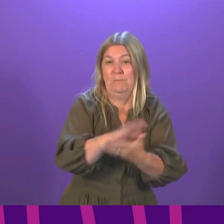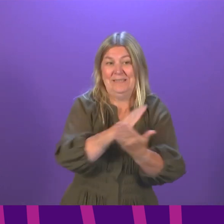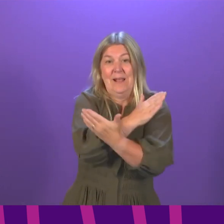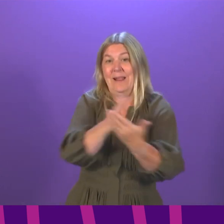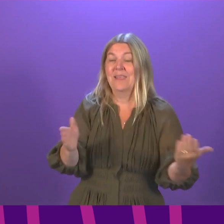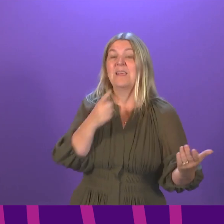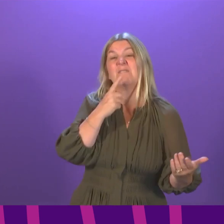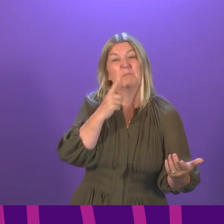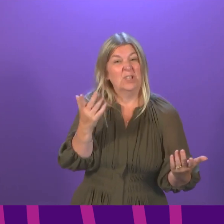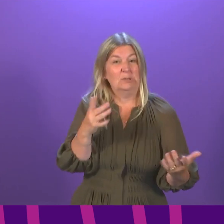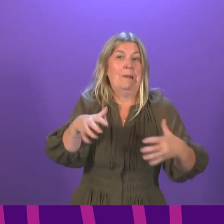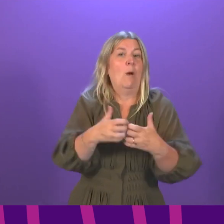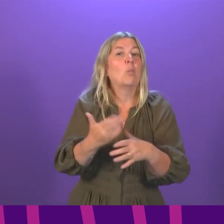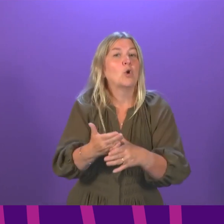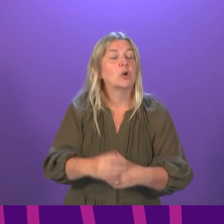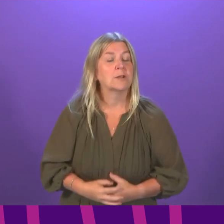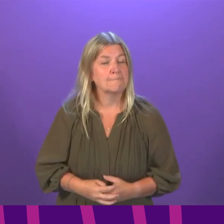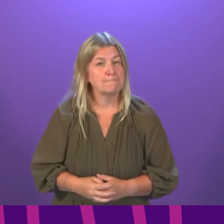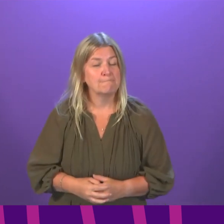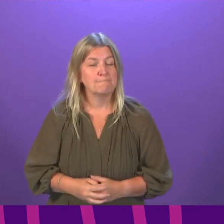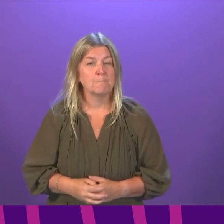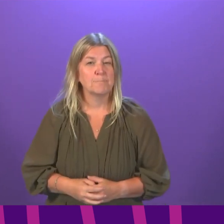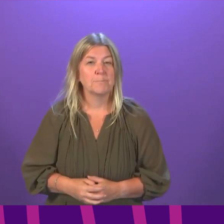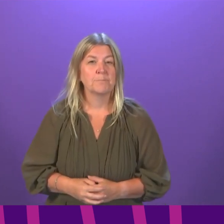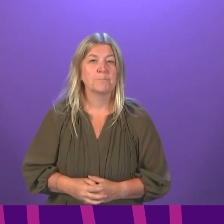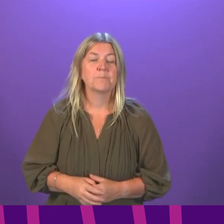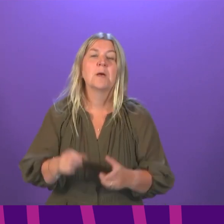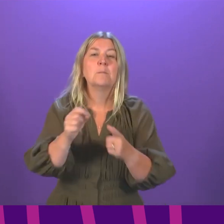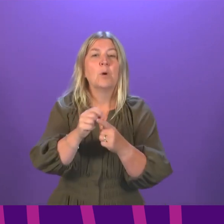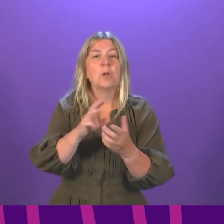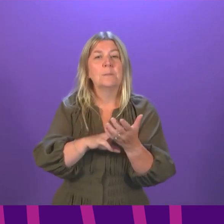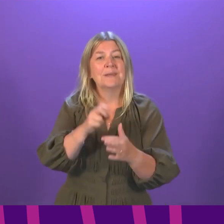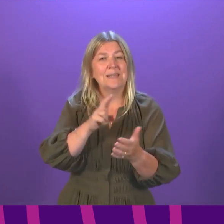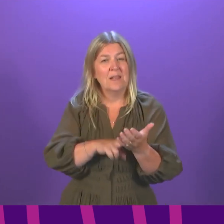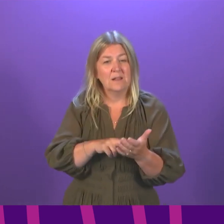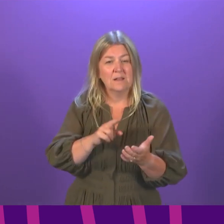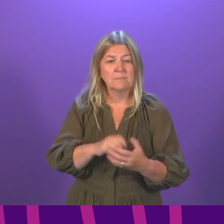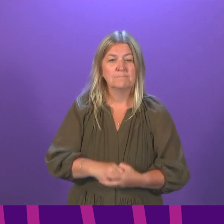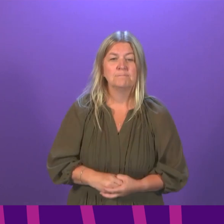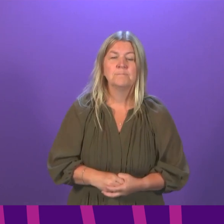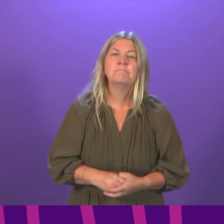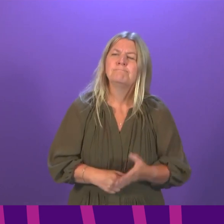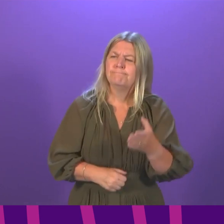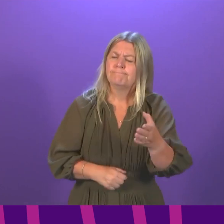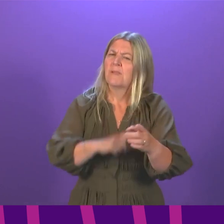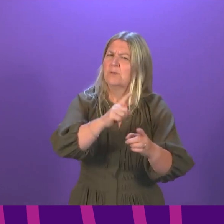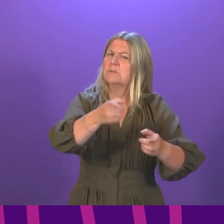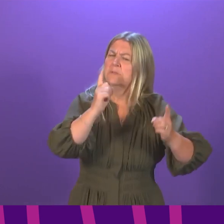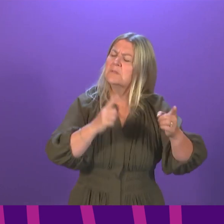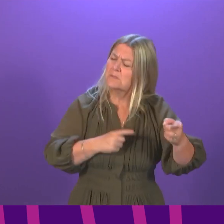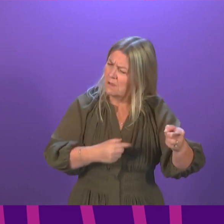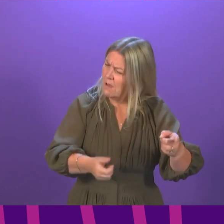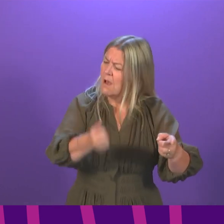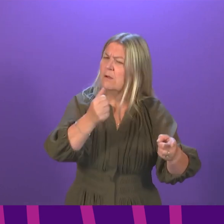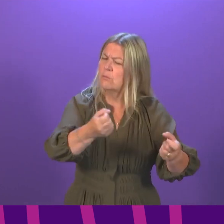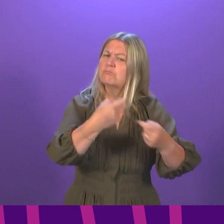Pauline McNeil to be followed by Neil Gray. Neil Gray Thank you. The First Minister rightly acknowledged the deep sacrifices